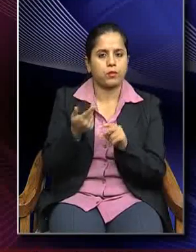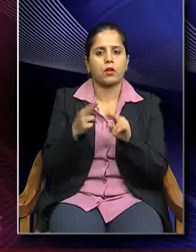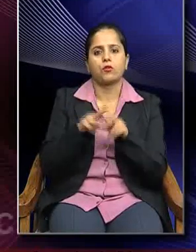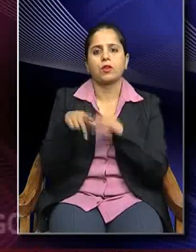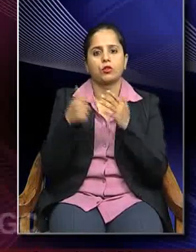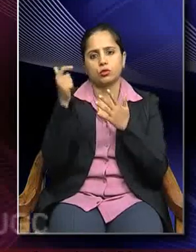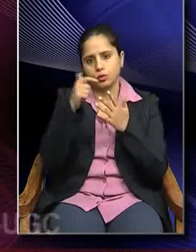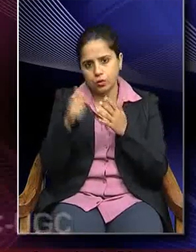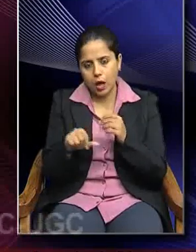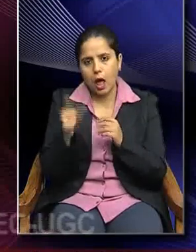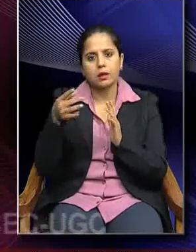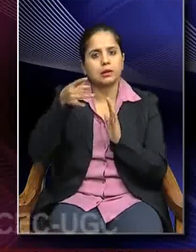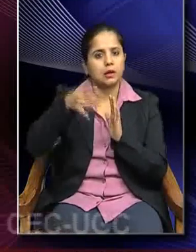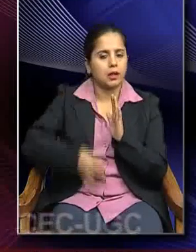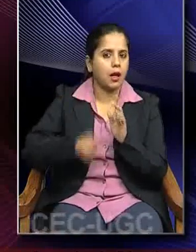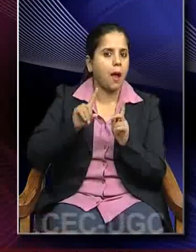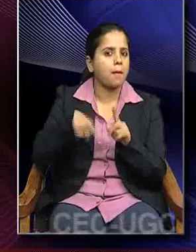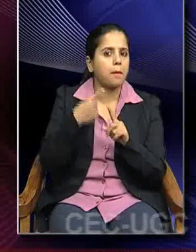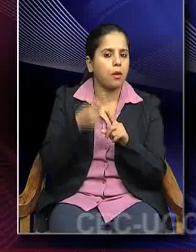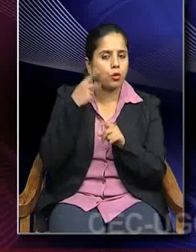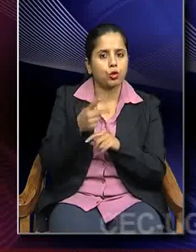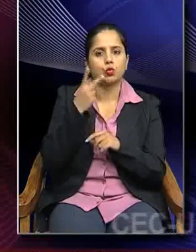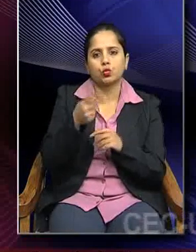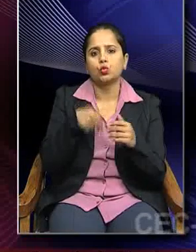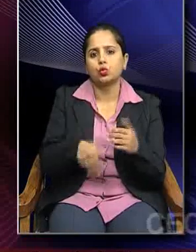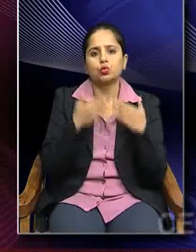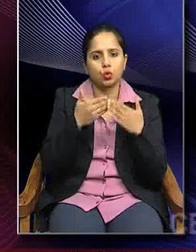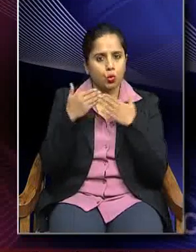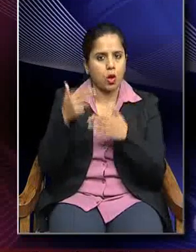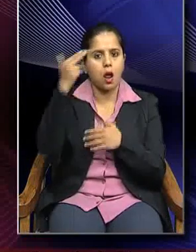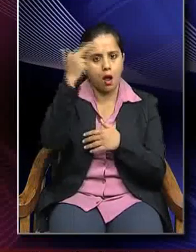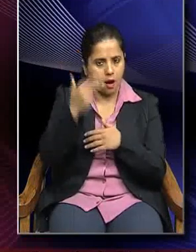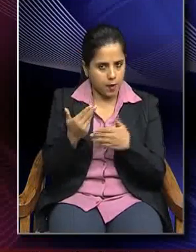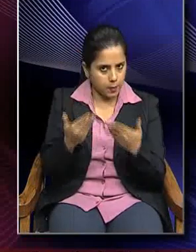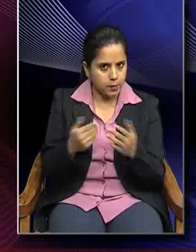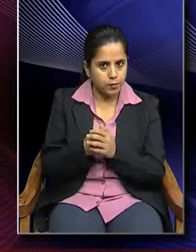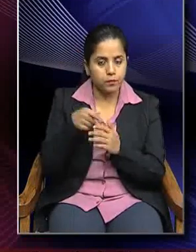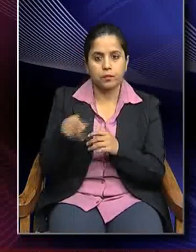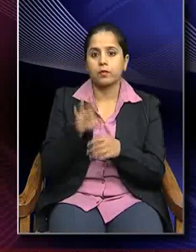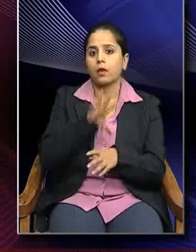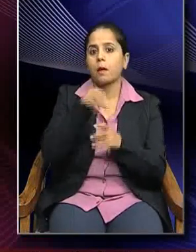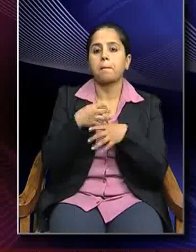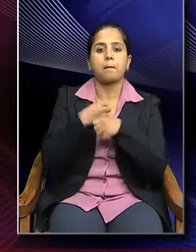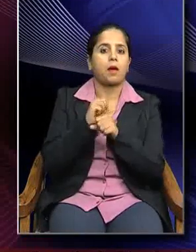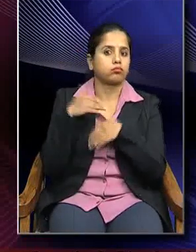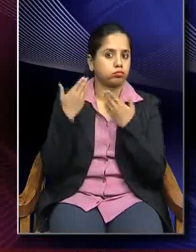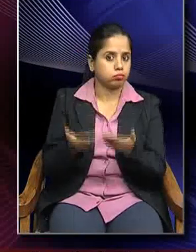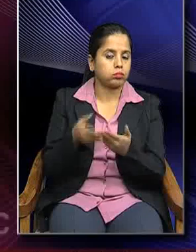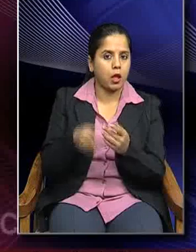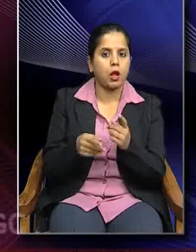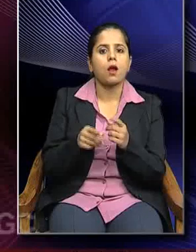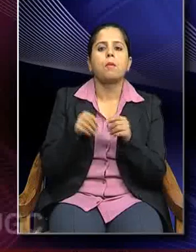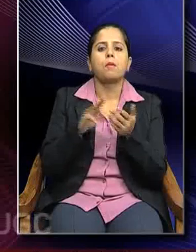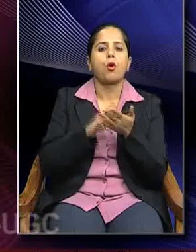and other details about the two schools of art that developed in the post Mauryan